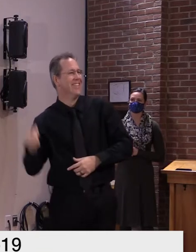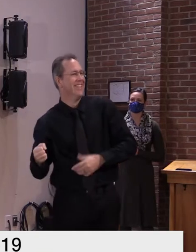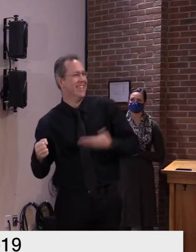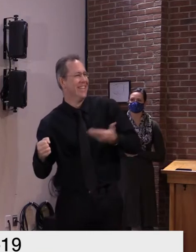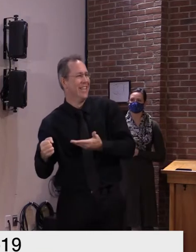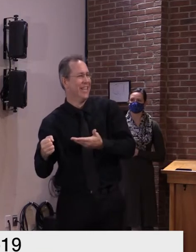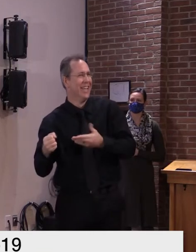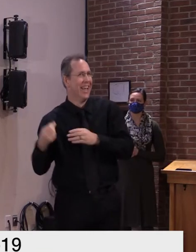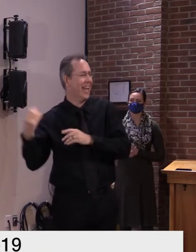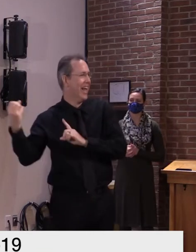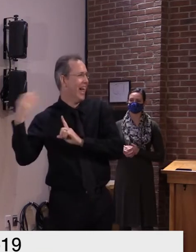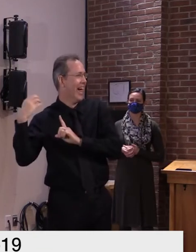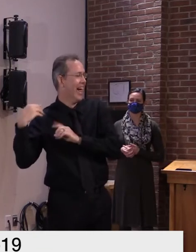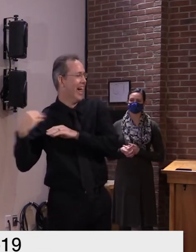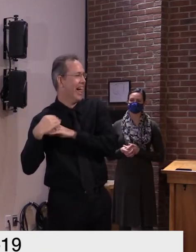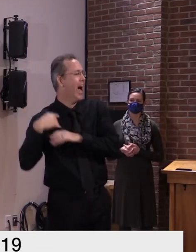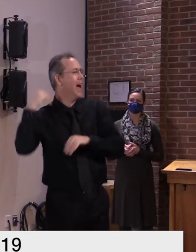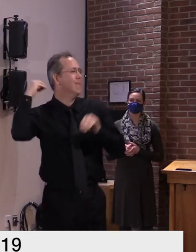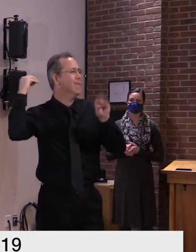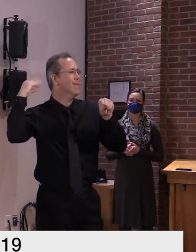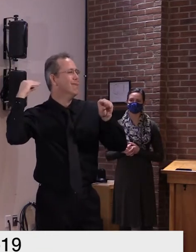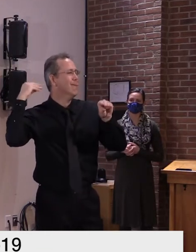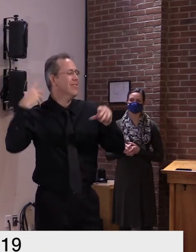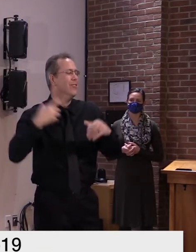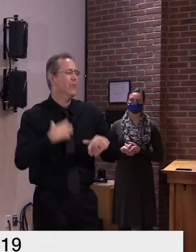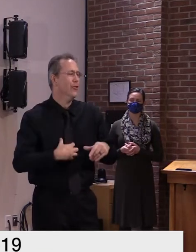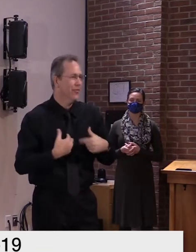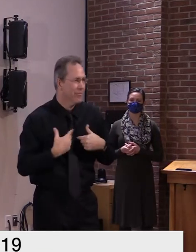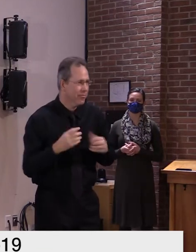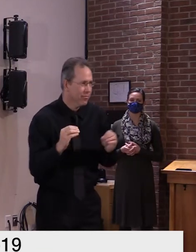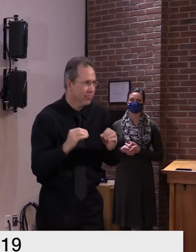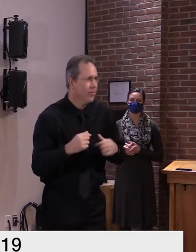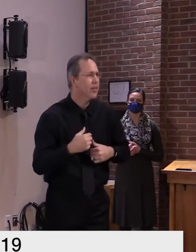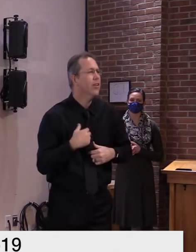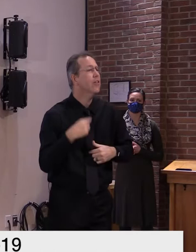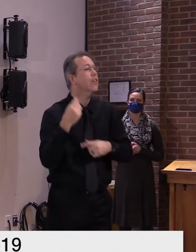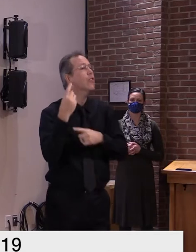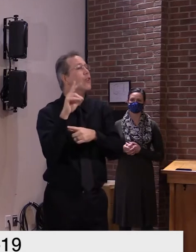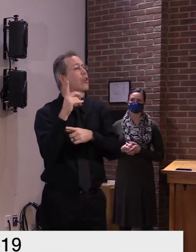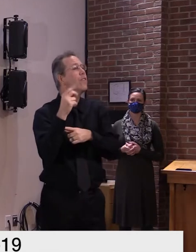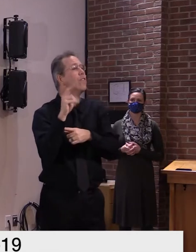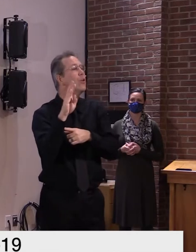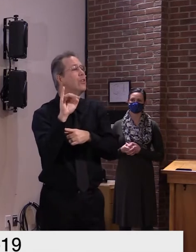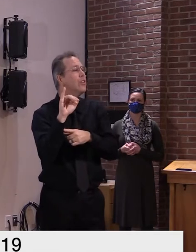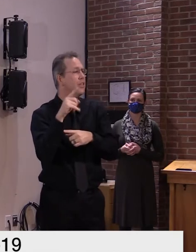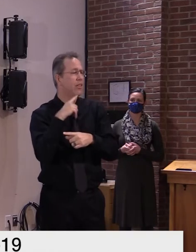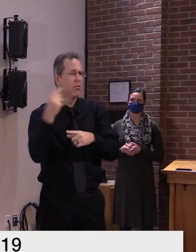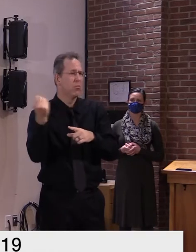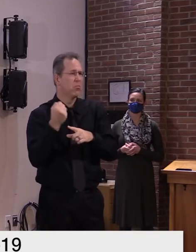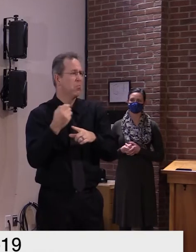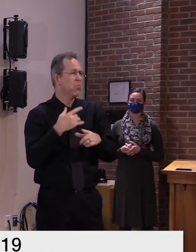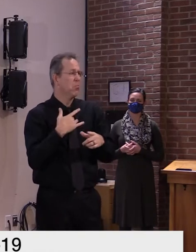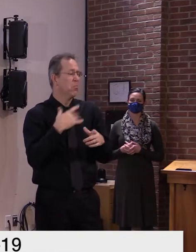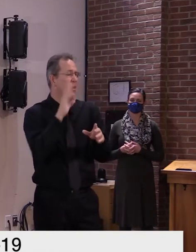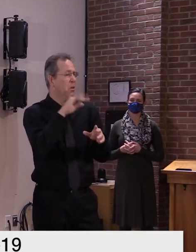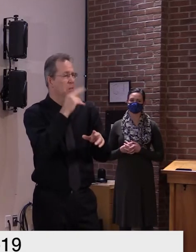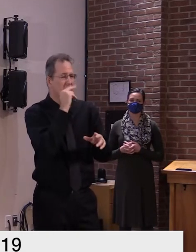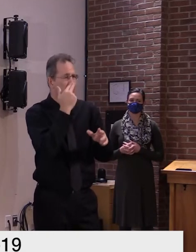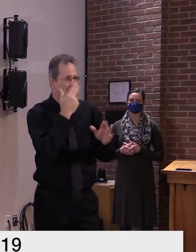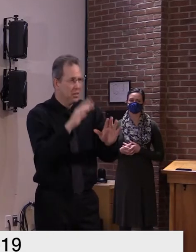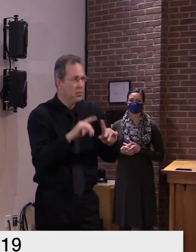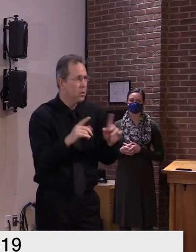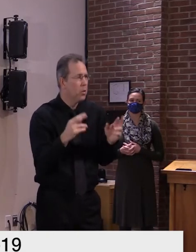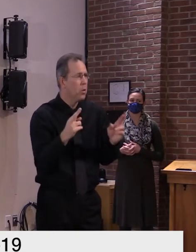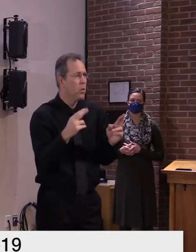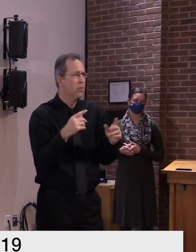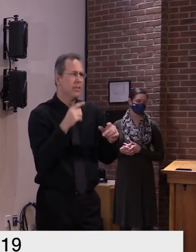this is looking like a horrific winter in the united states i'm not saying that for vermont but in the united states when